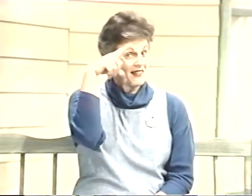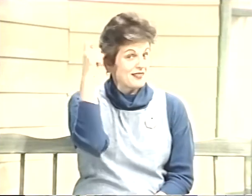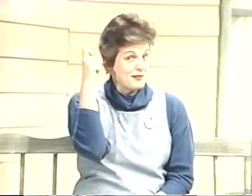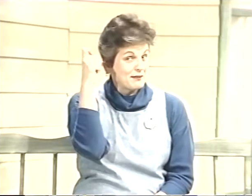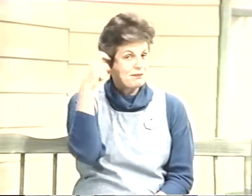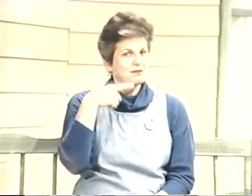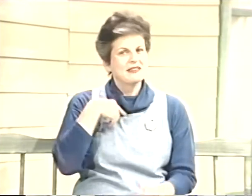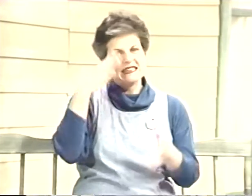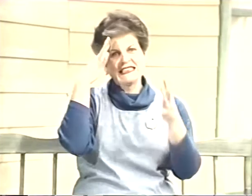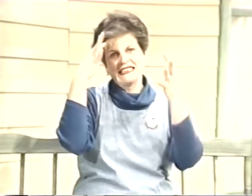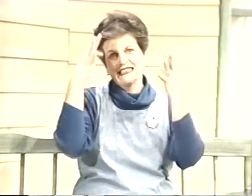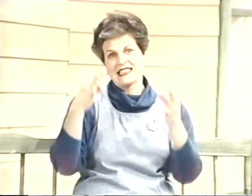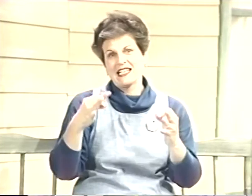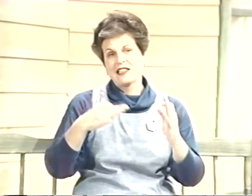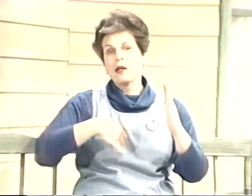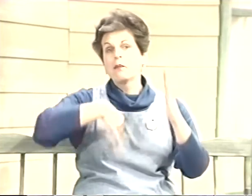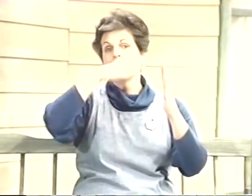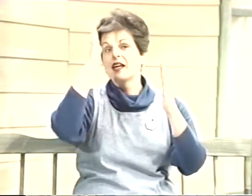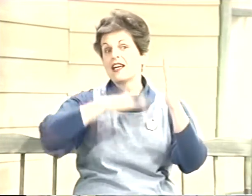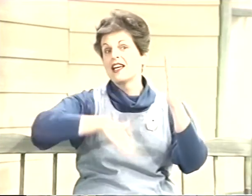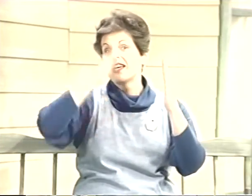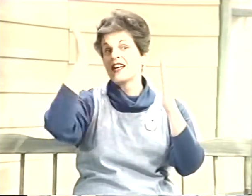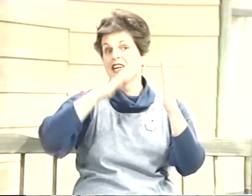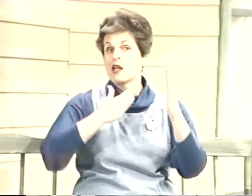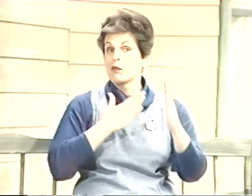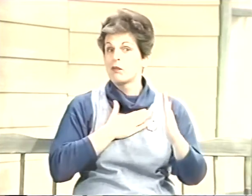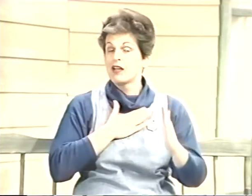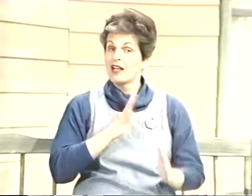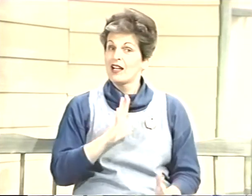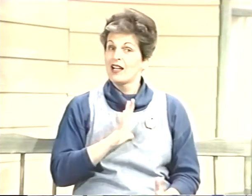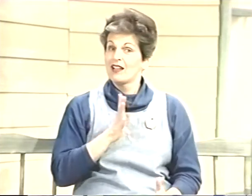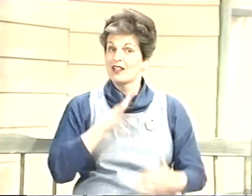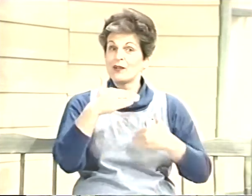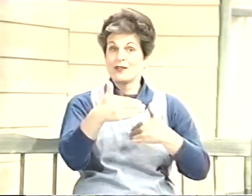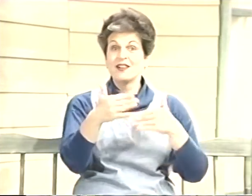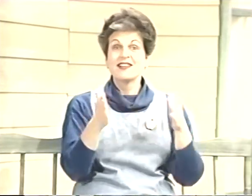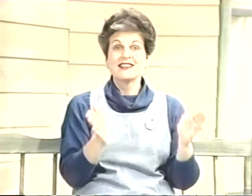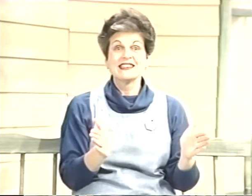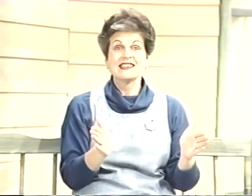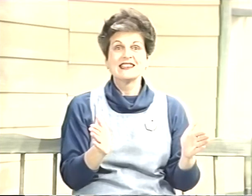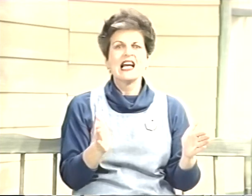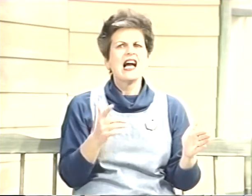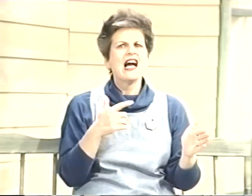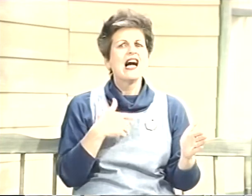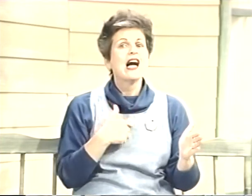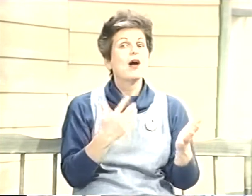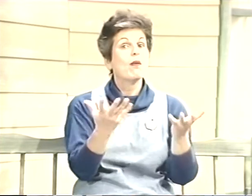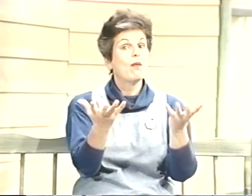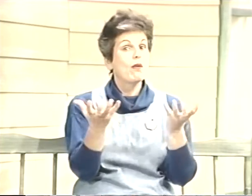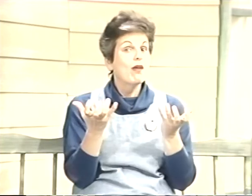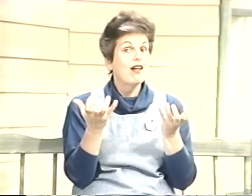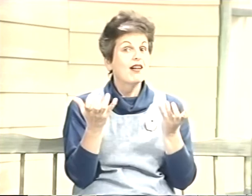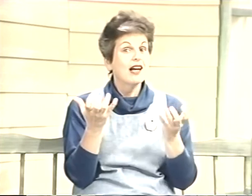summer, I decided to paint my living room. I wanted